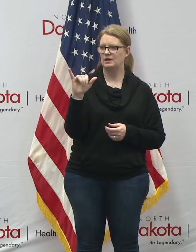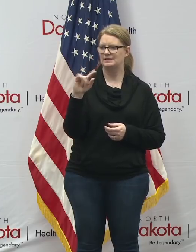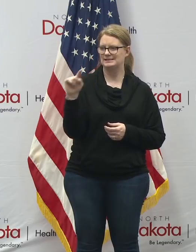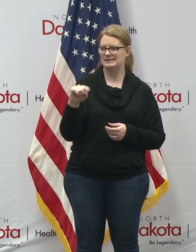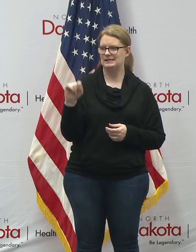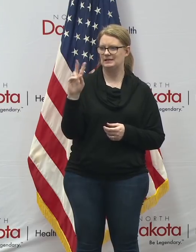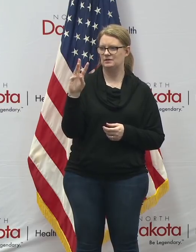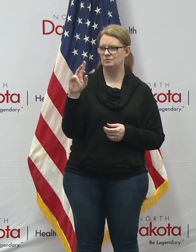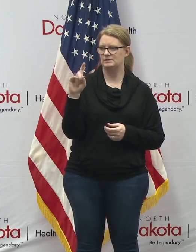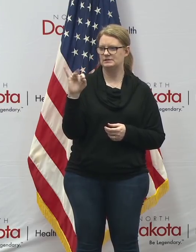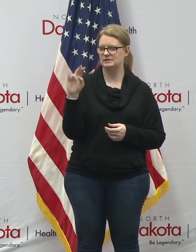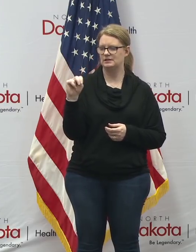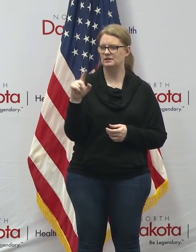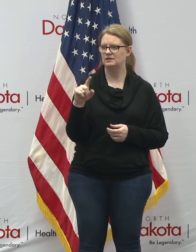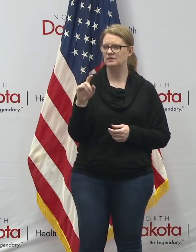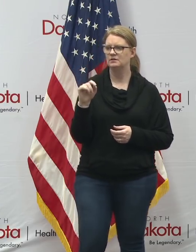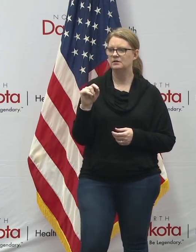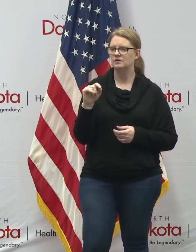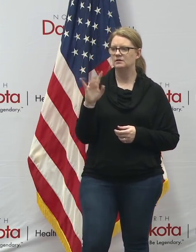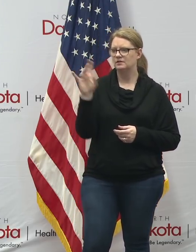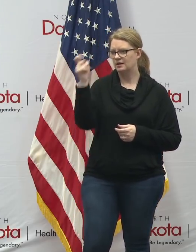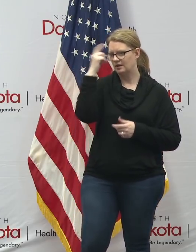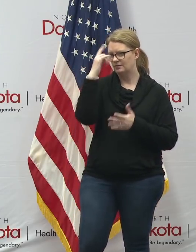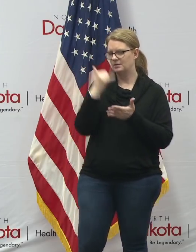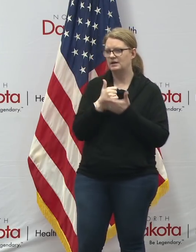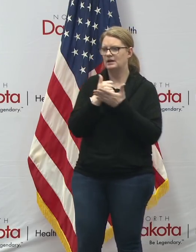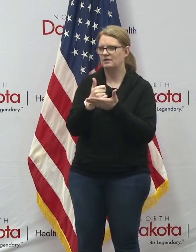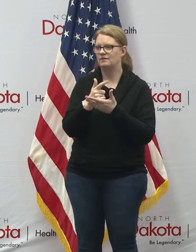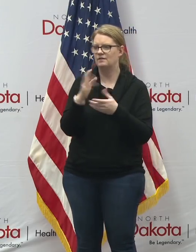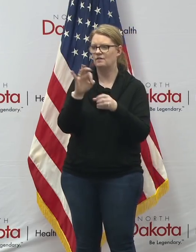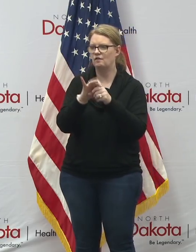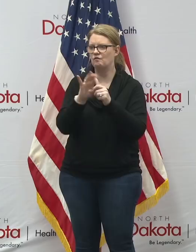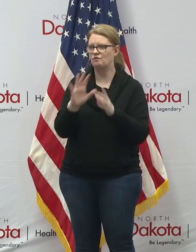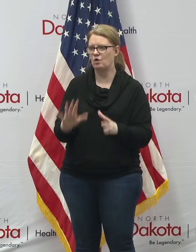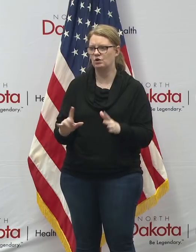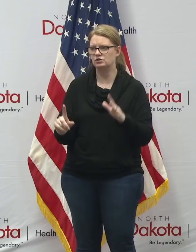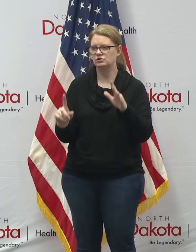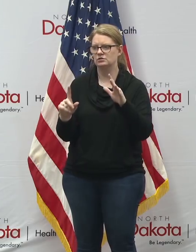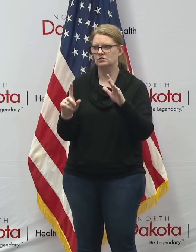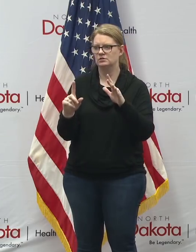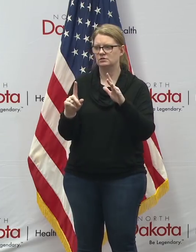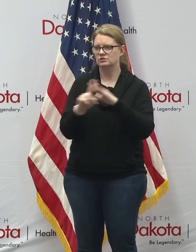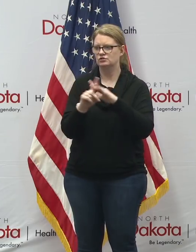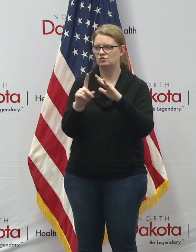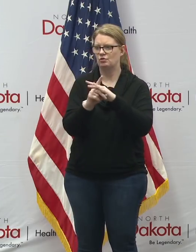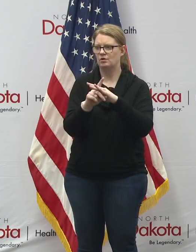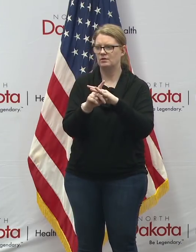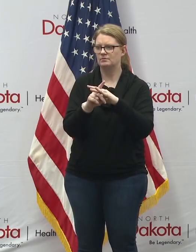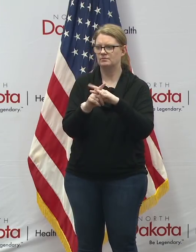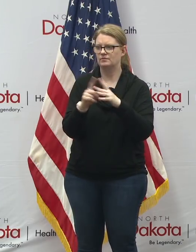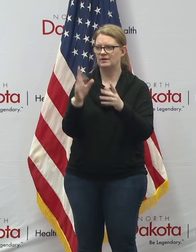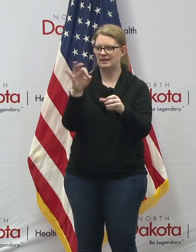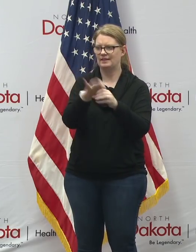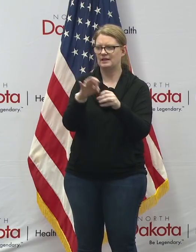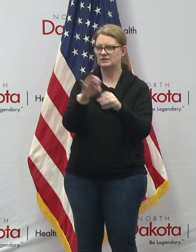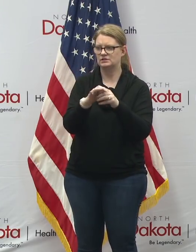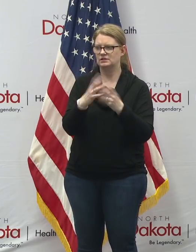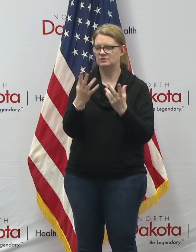in williston uh how can the government help to make sure voter turnout is high for elections given the new executive orders